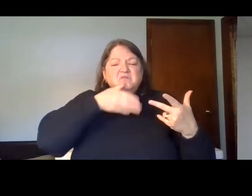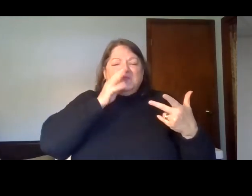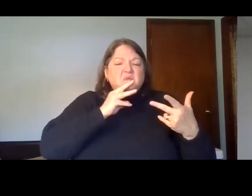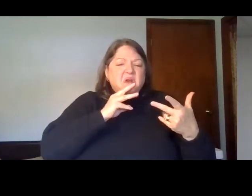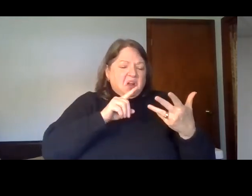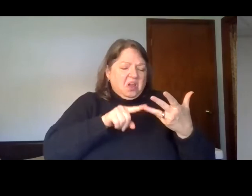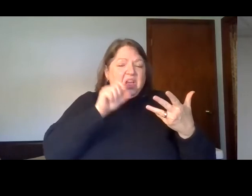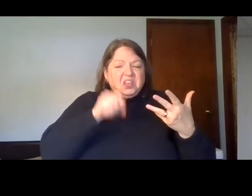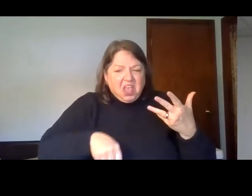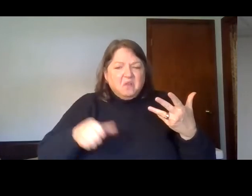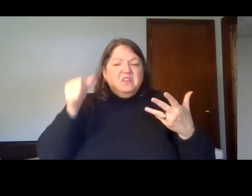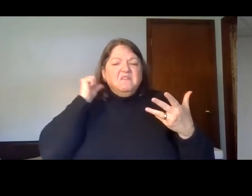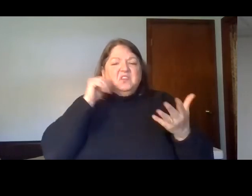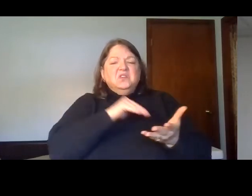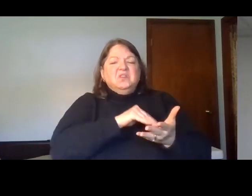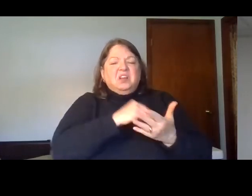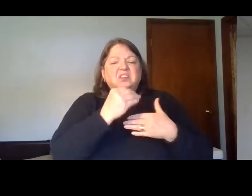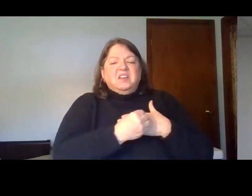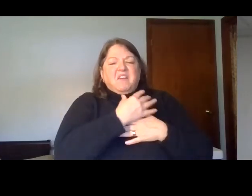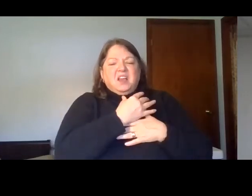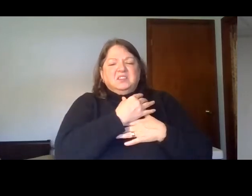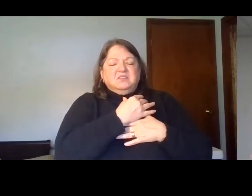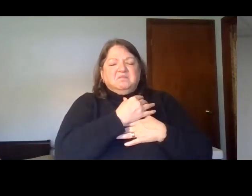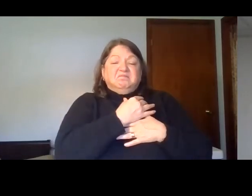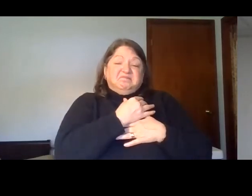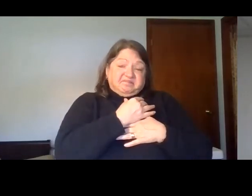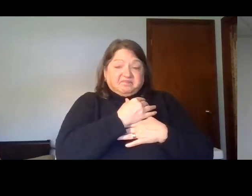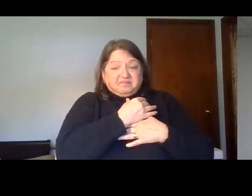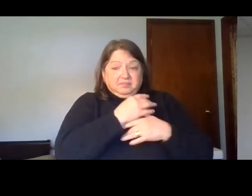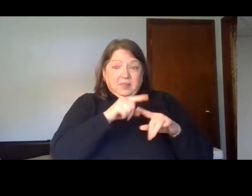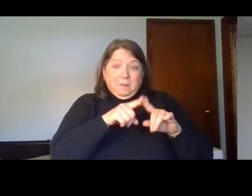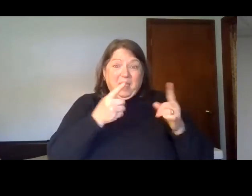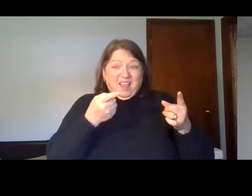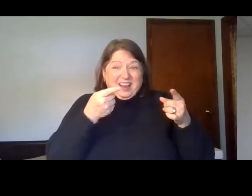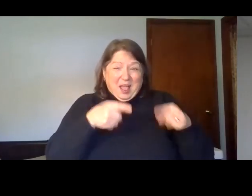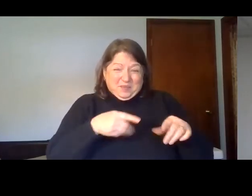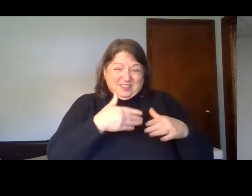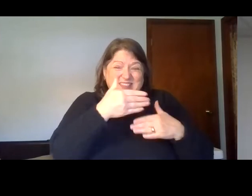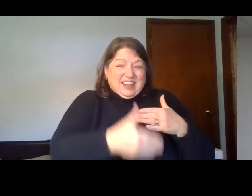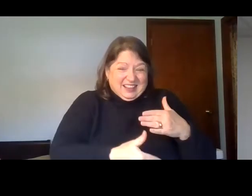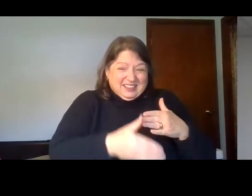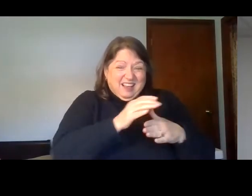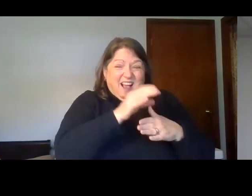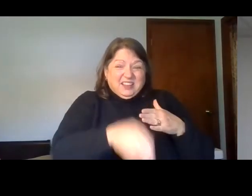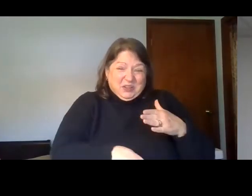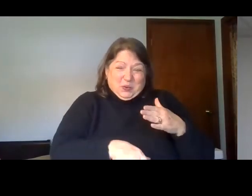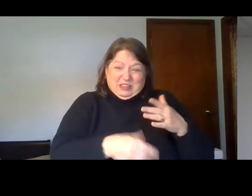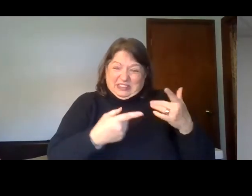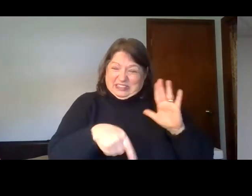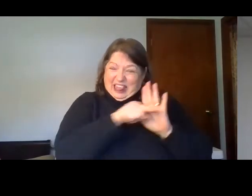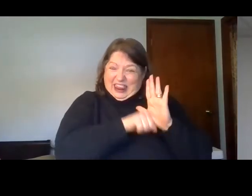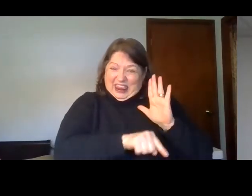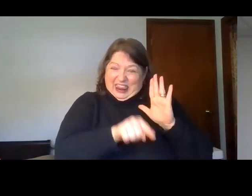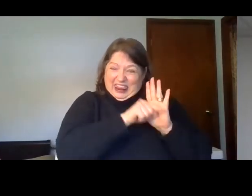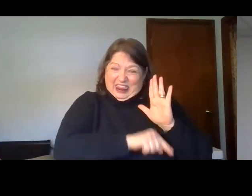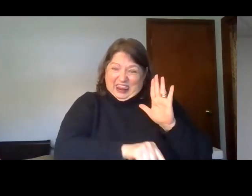the advice of the medical experts. The problem is that there are consequences, detrimental consequences that